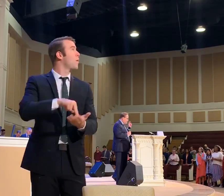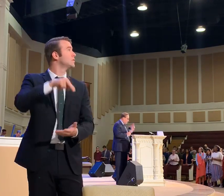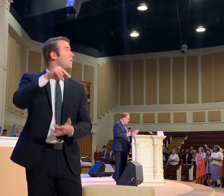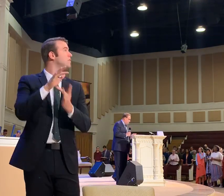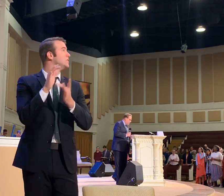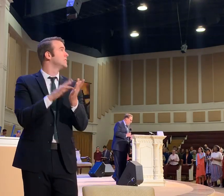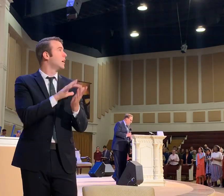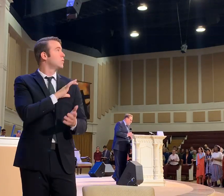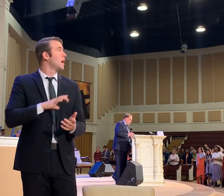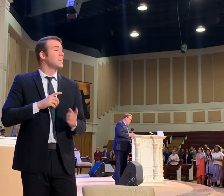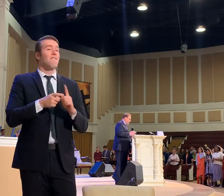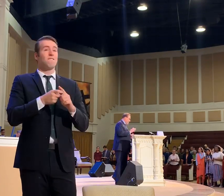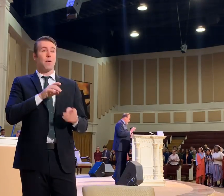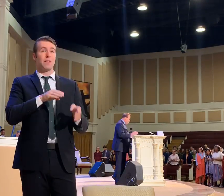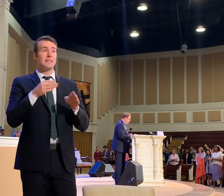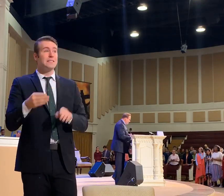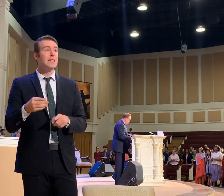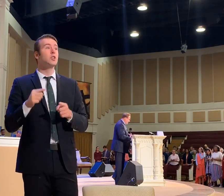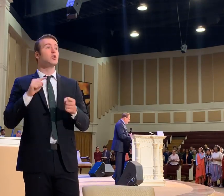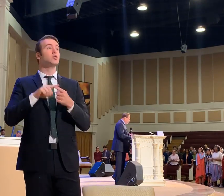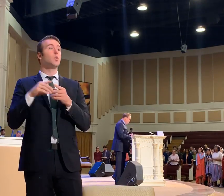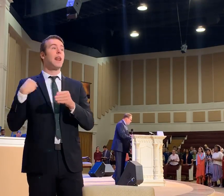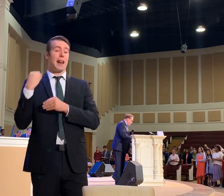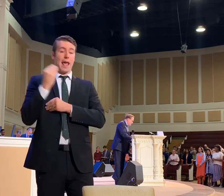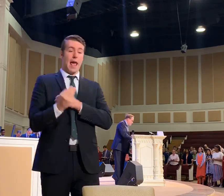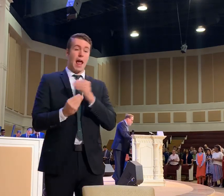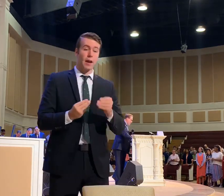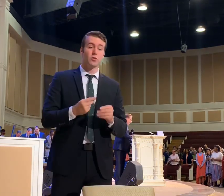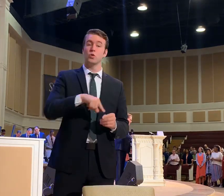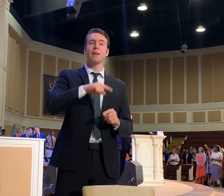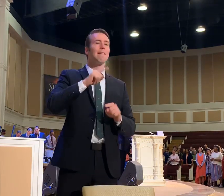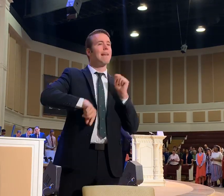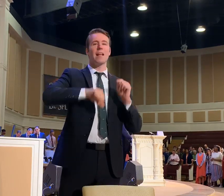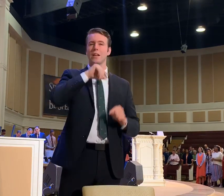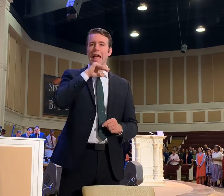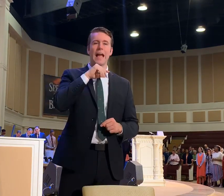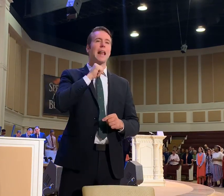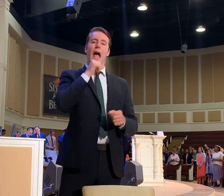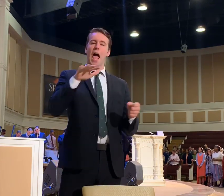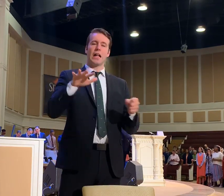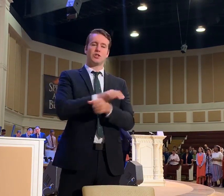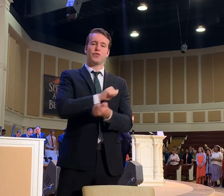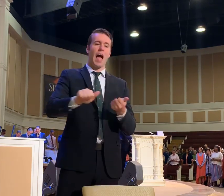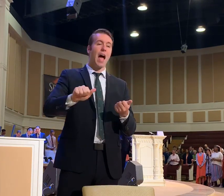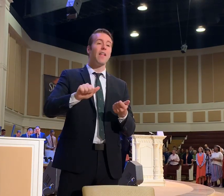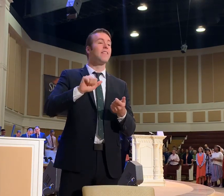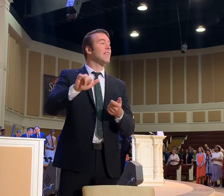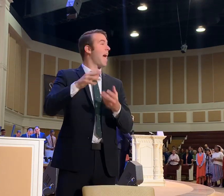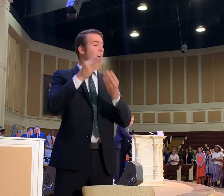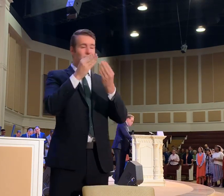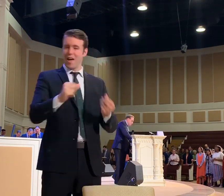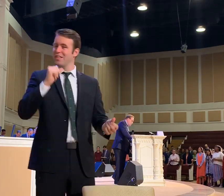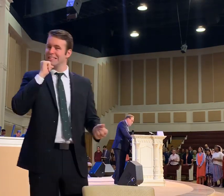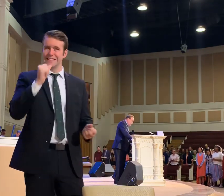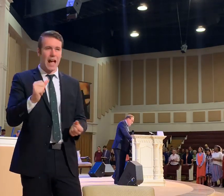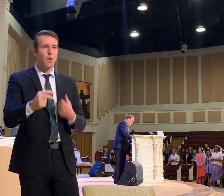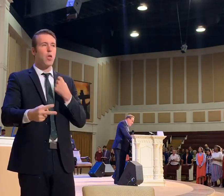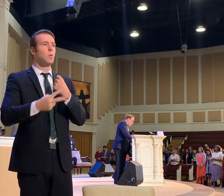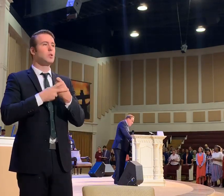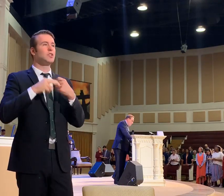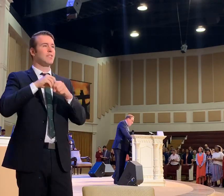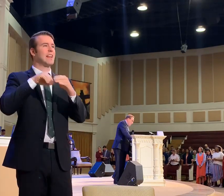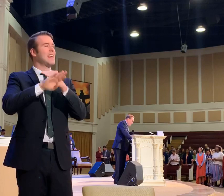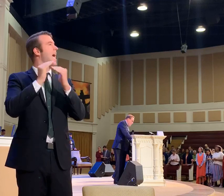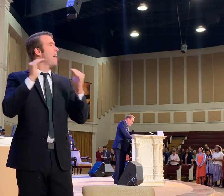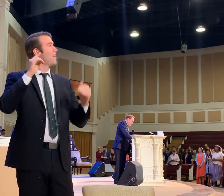Jesus Christ from the dead, to an inheritance incorruptible and undefiled that fatheth not away, reserved in